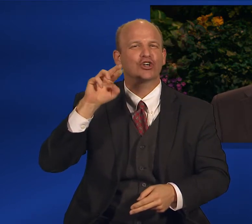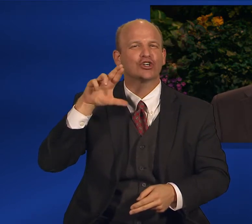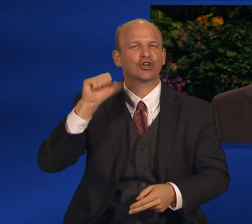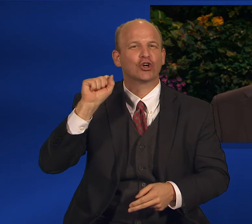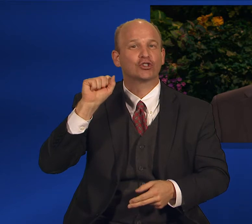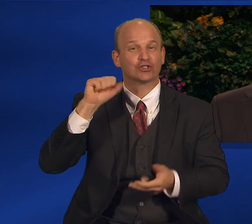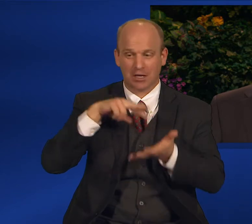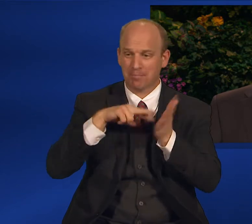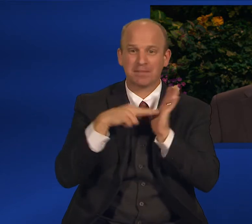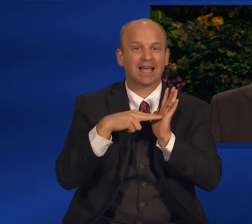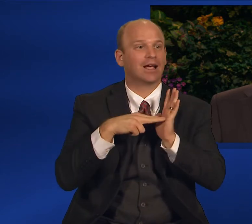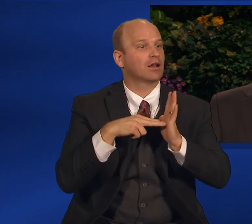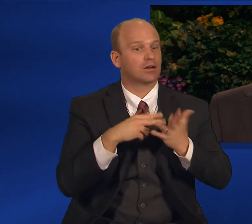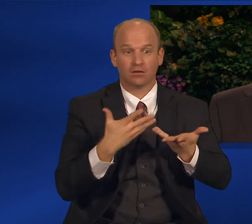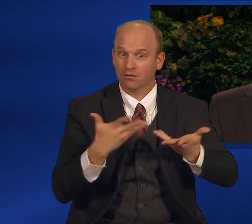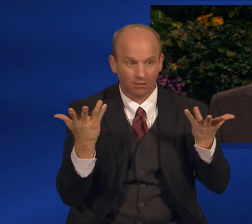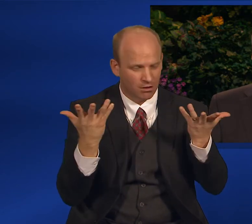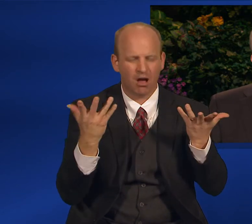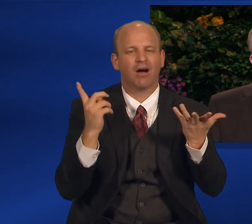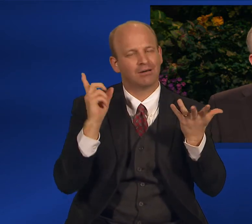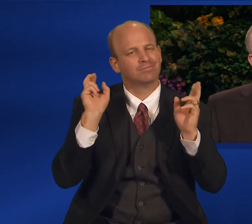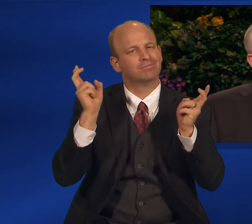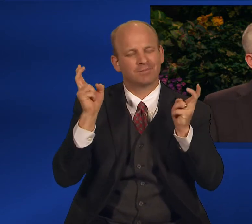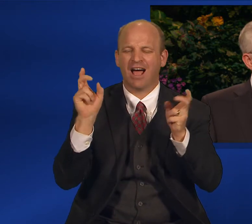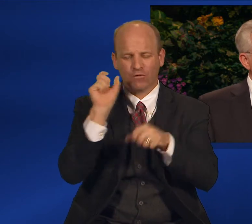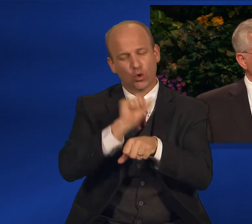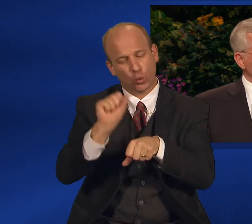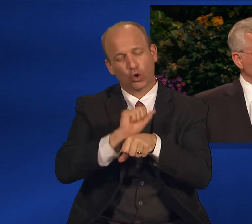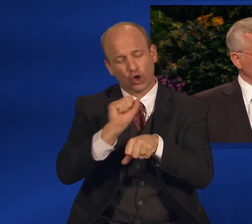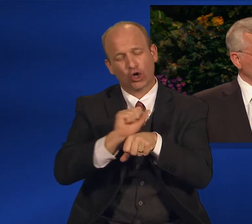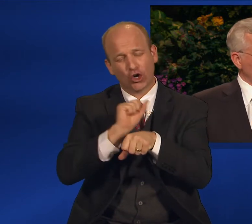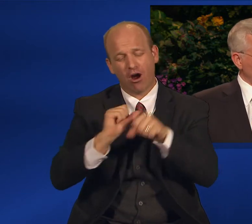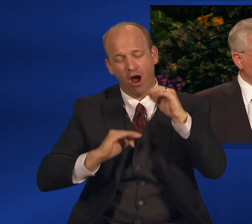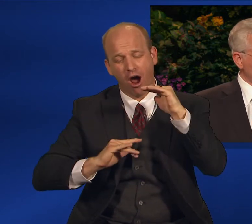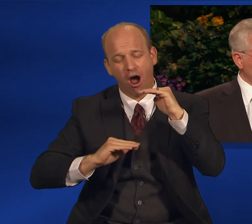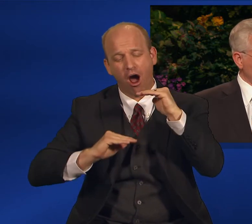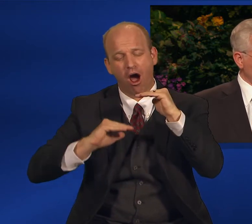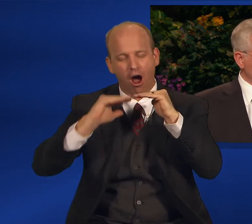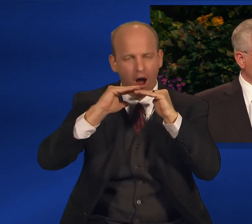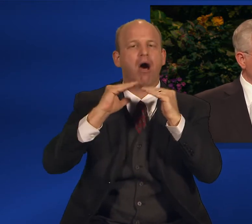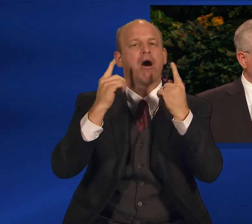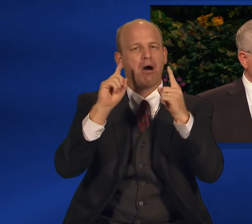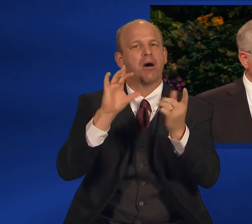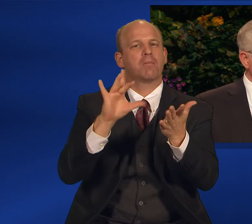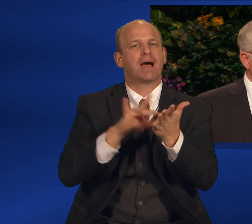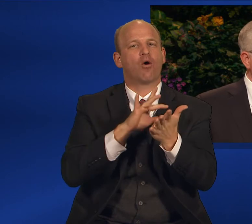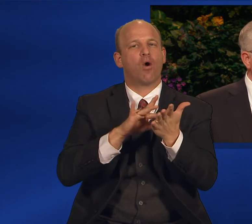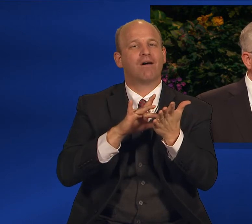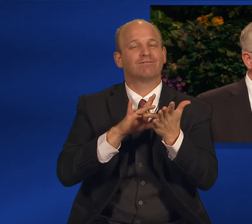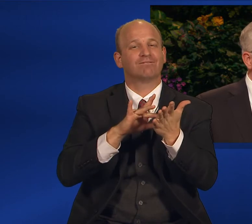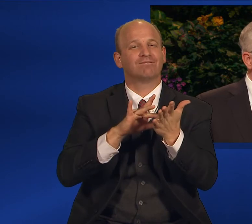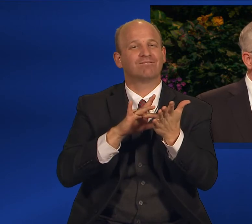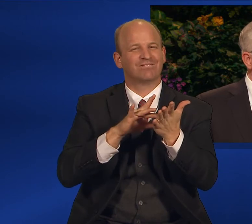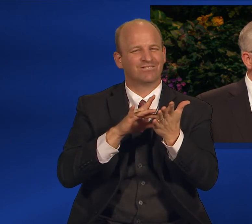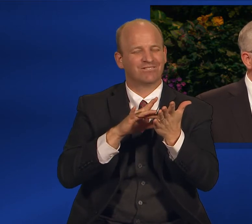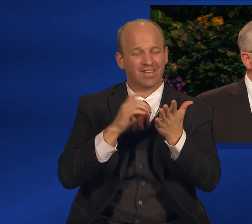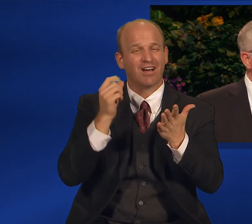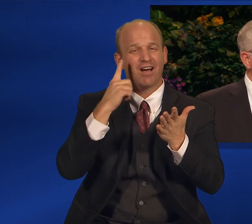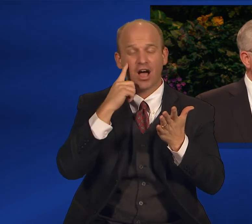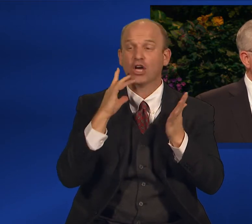by their labor. Among the most significant of Jesus Christ's descriptive titles is Redeemer.